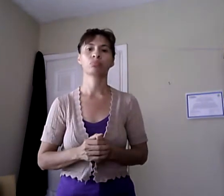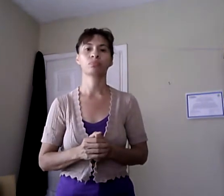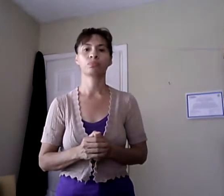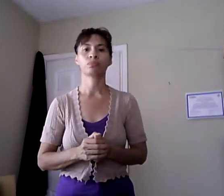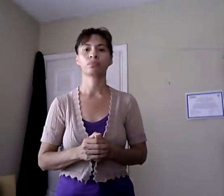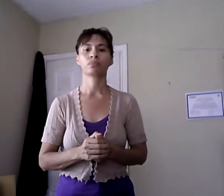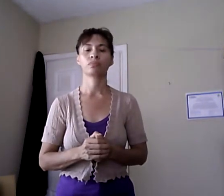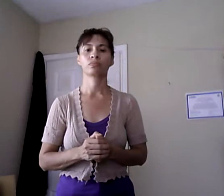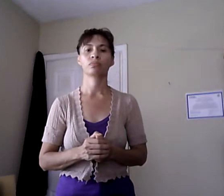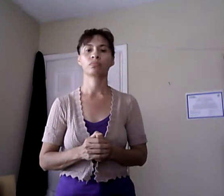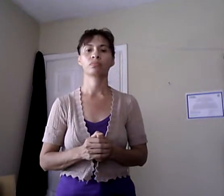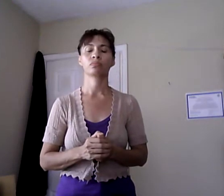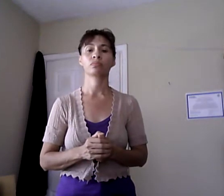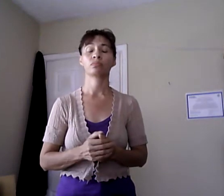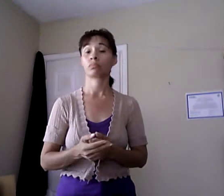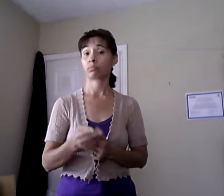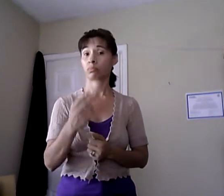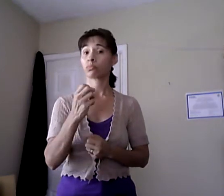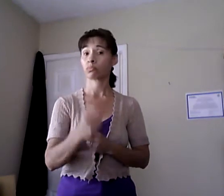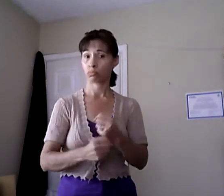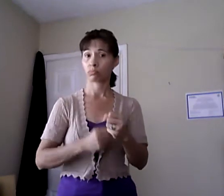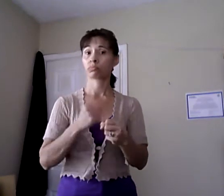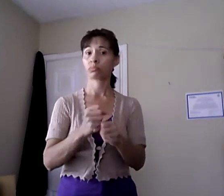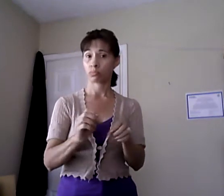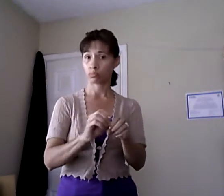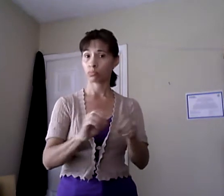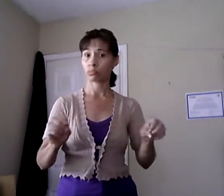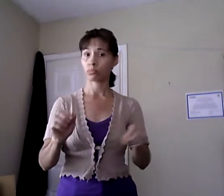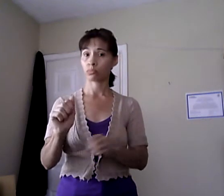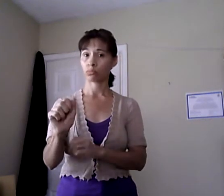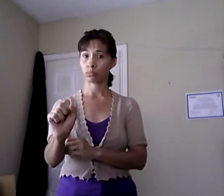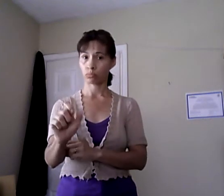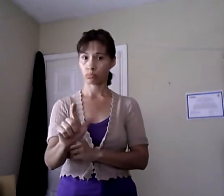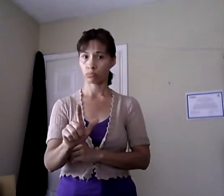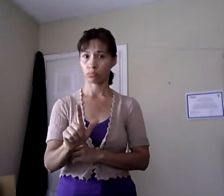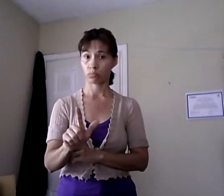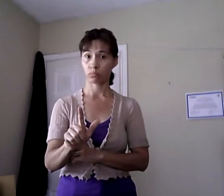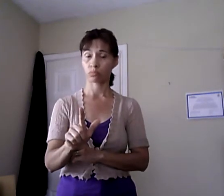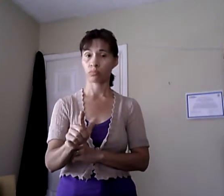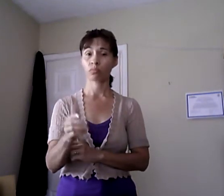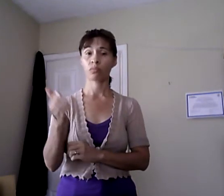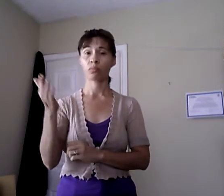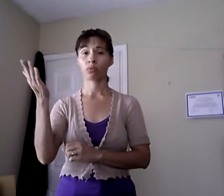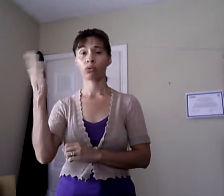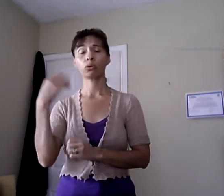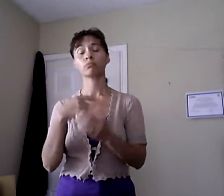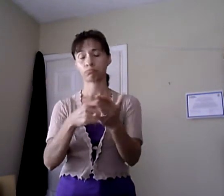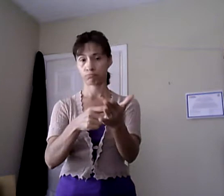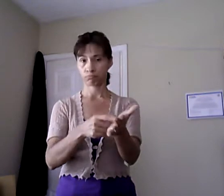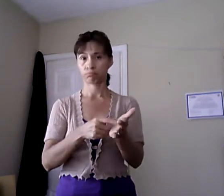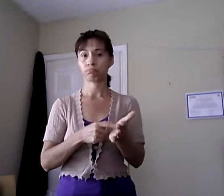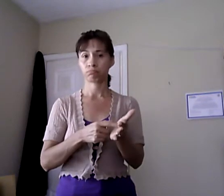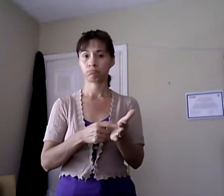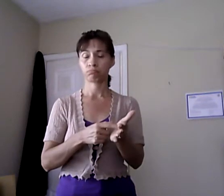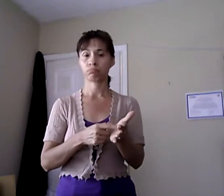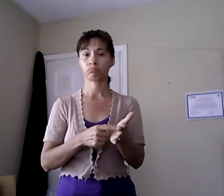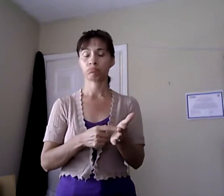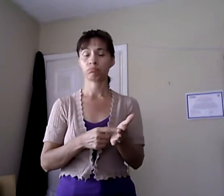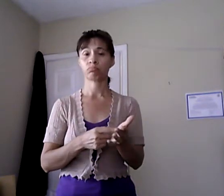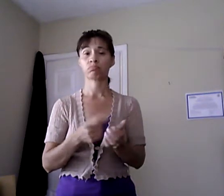The two-year degree in American Sign Language is all that's initially required for certification. It can take seven to